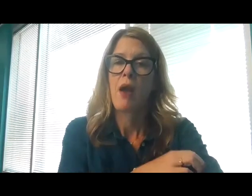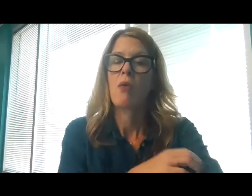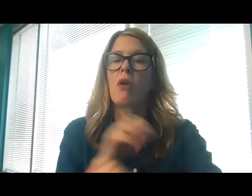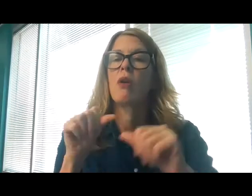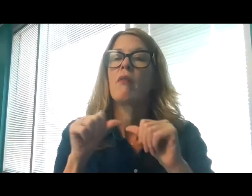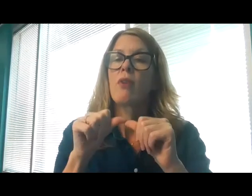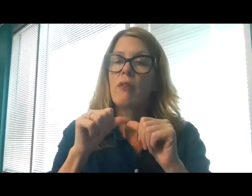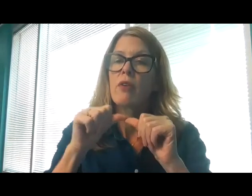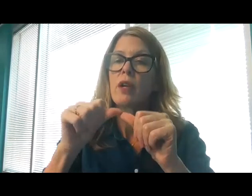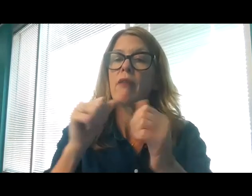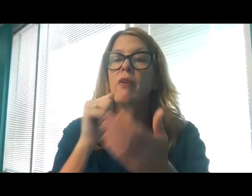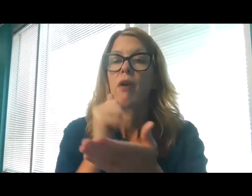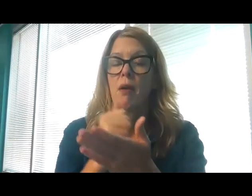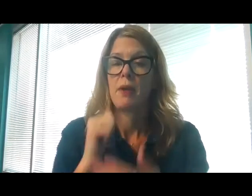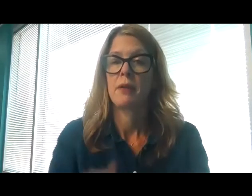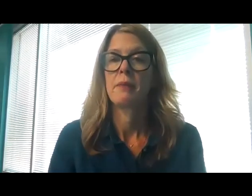Our